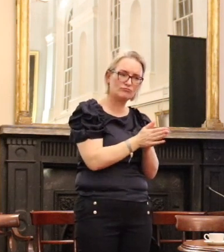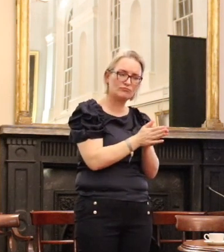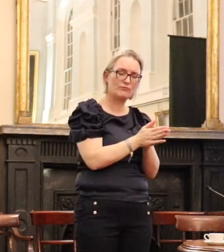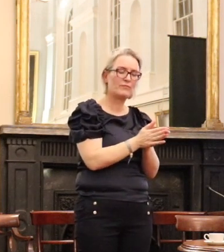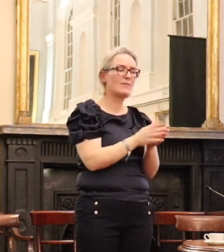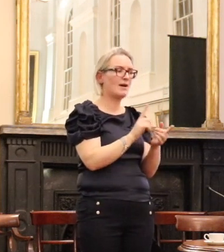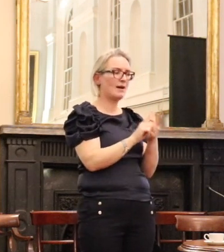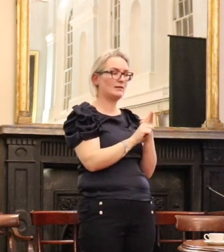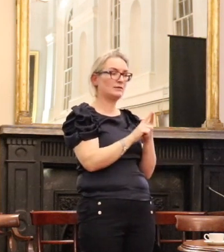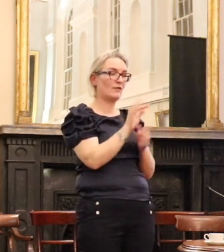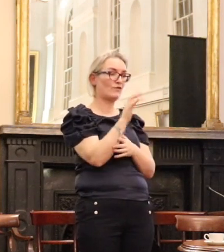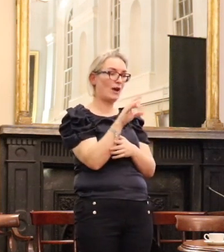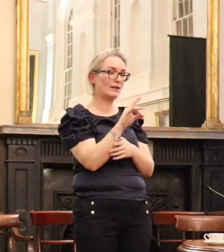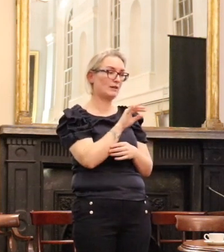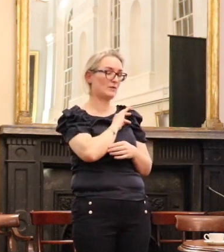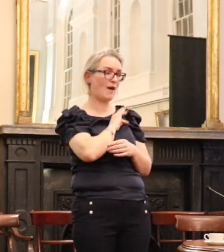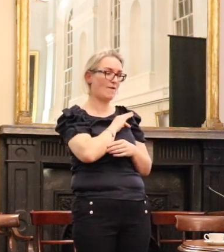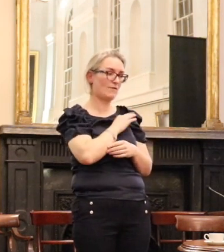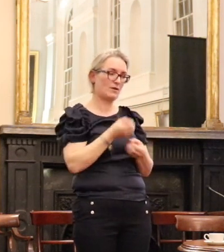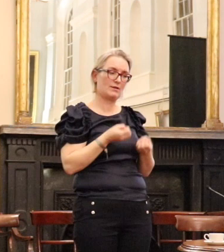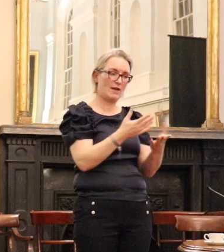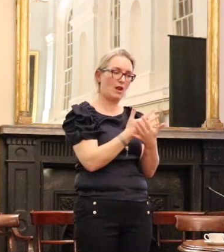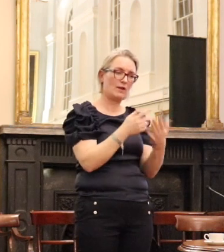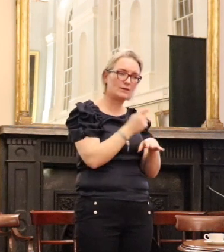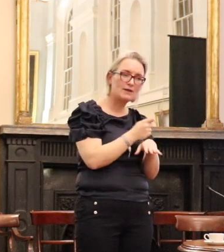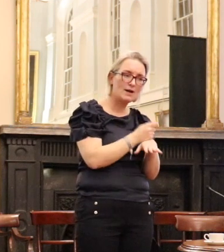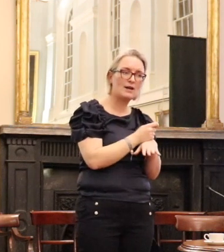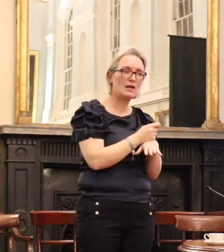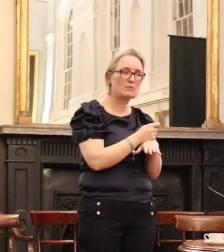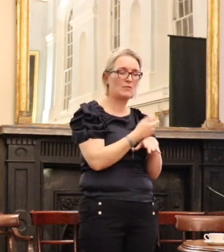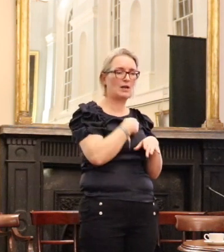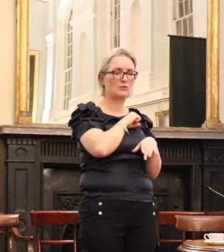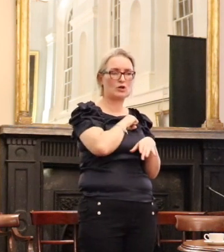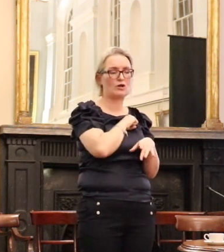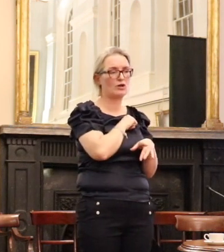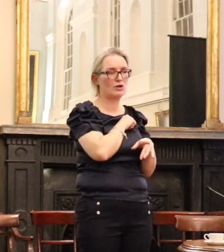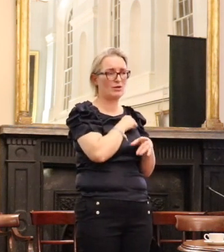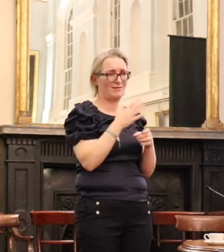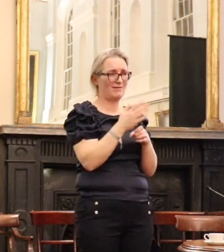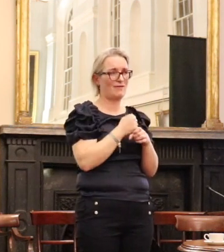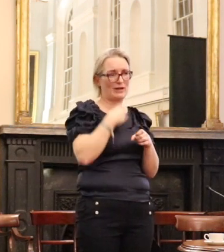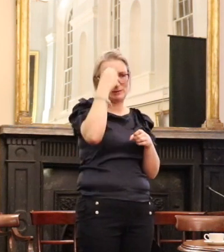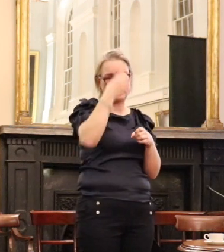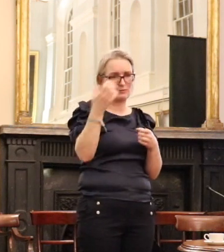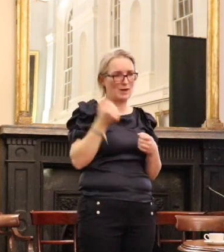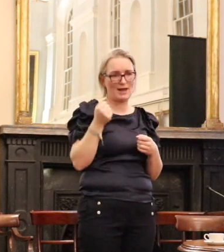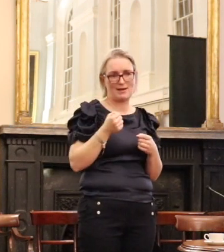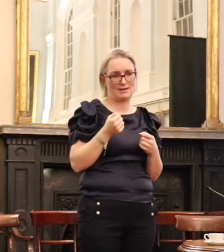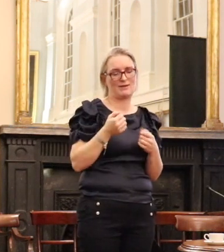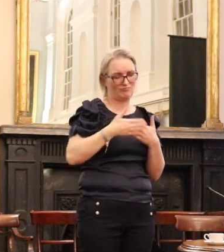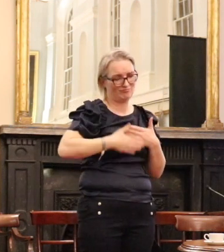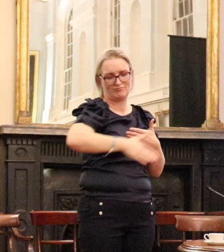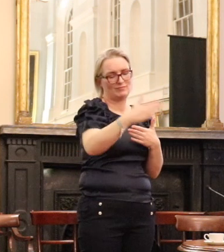and he gave of his own in circumstances where he was never going to be paid for us I mean I just